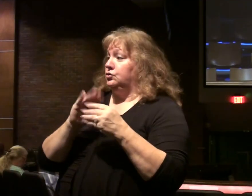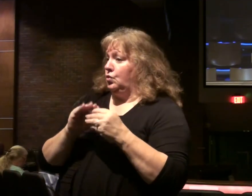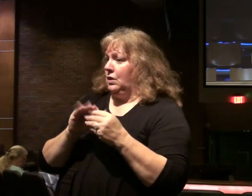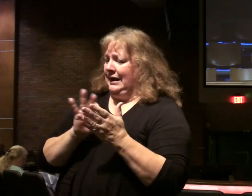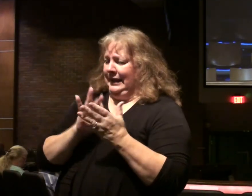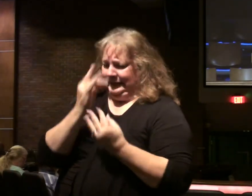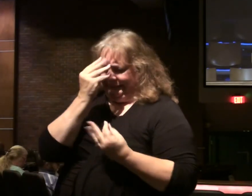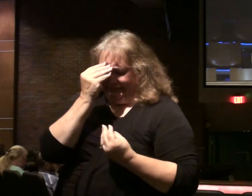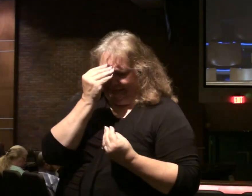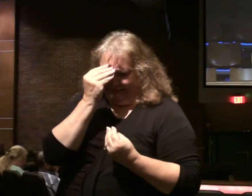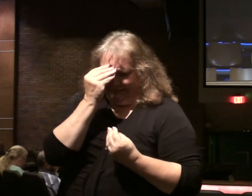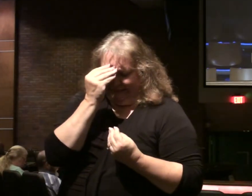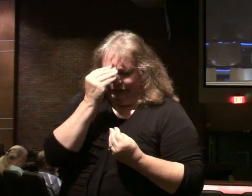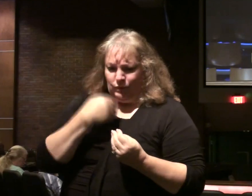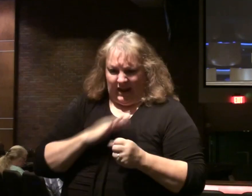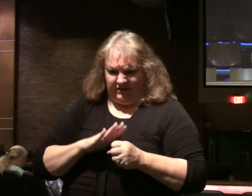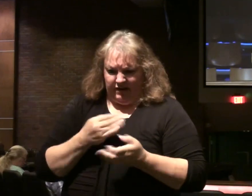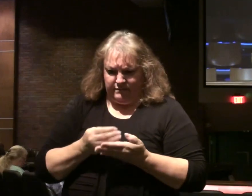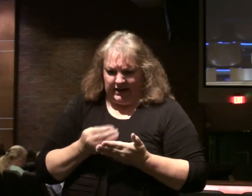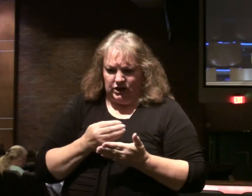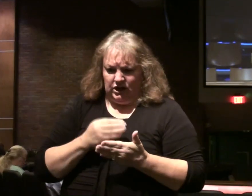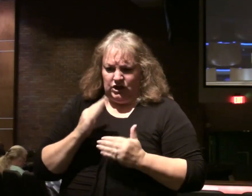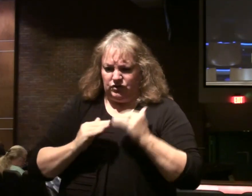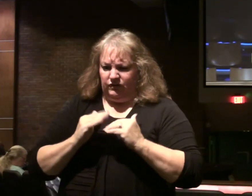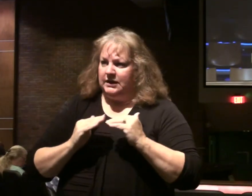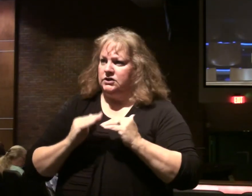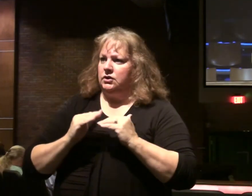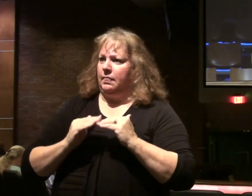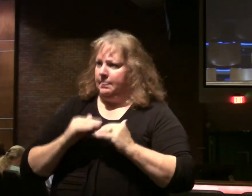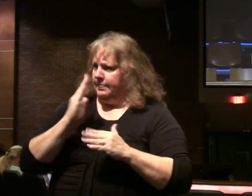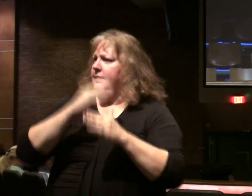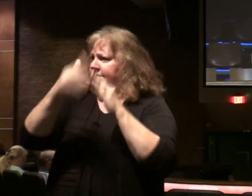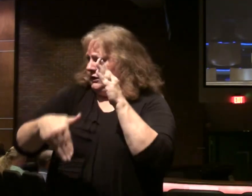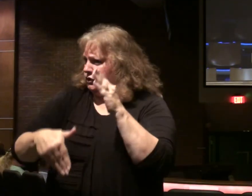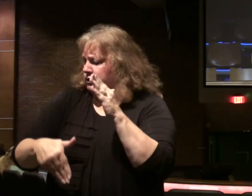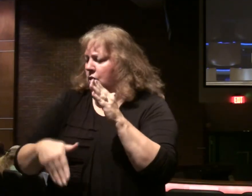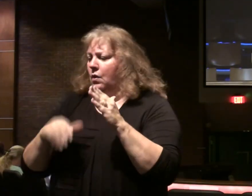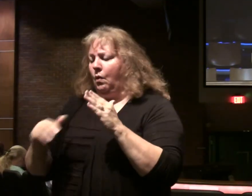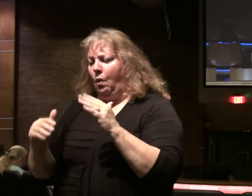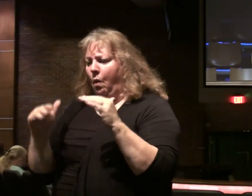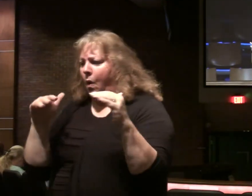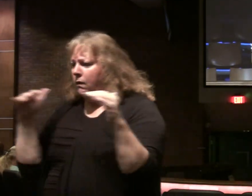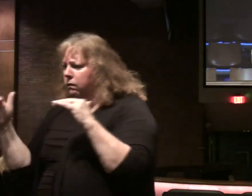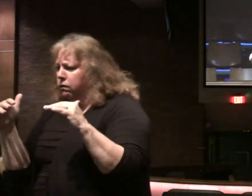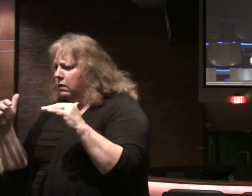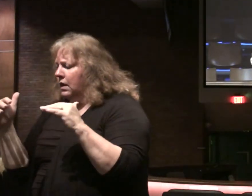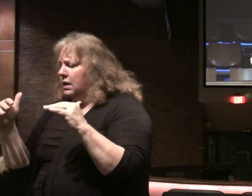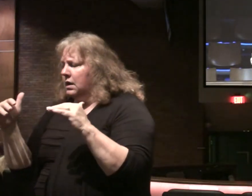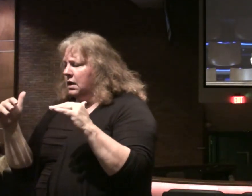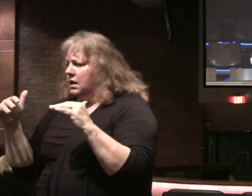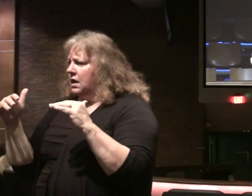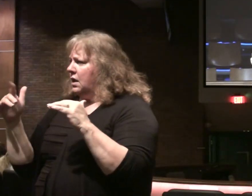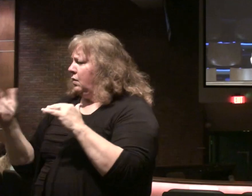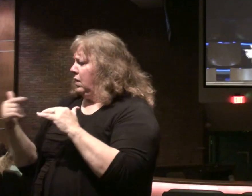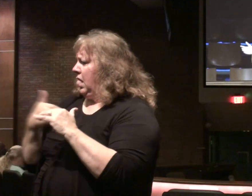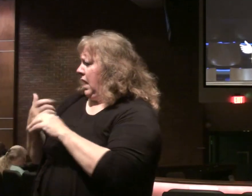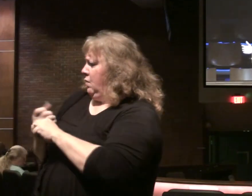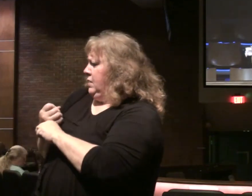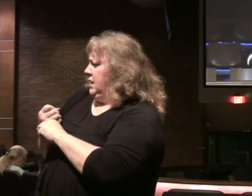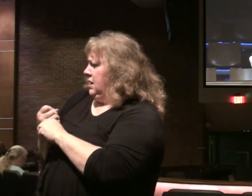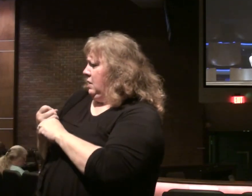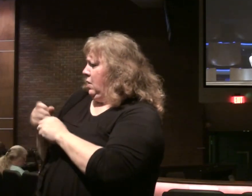must count the cost. So you're able to finish. The other hits it from. You must count the cost. So you're not defeated. First illustration. Verse 28 to 30.